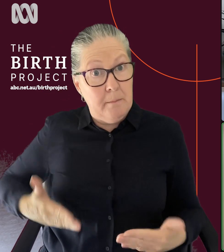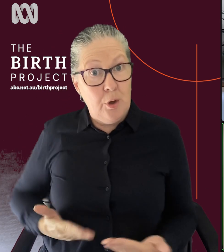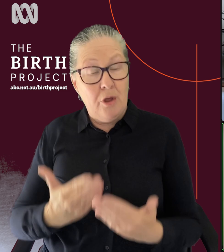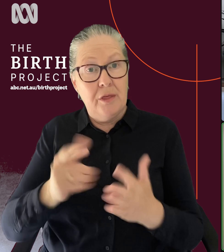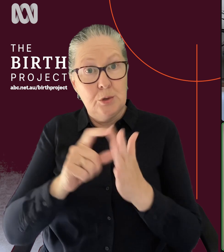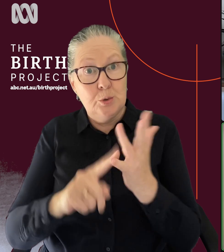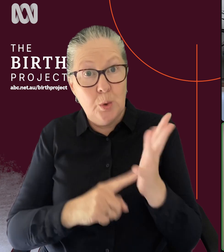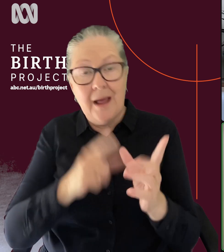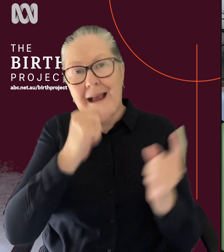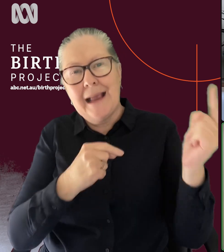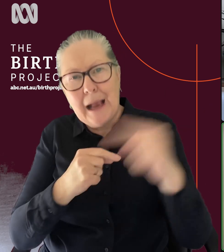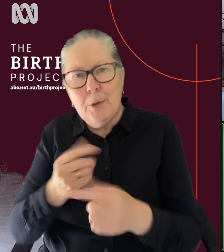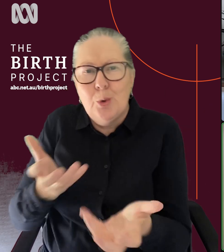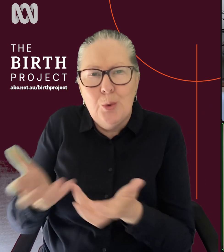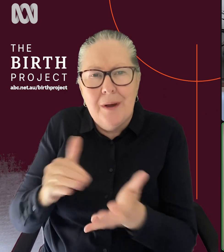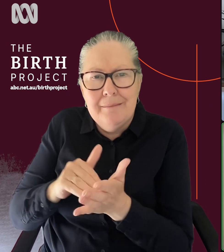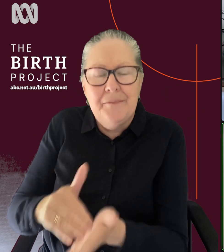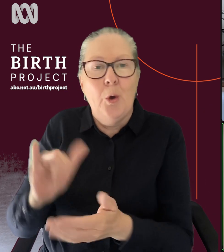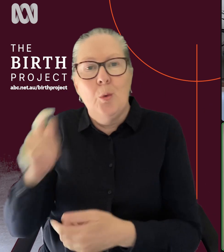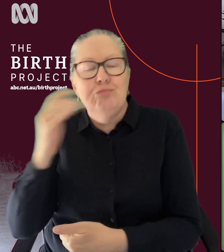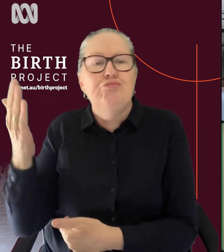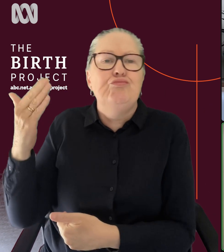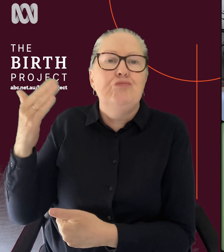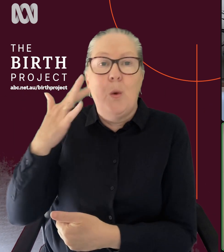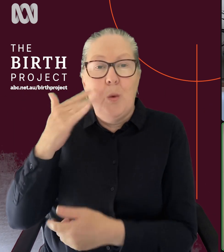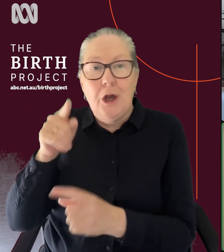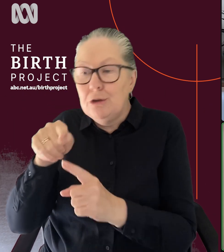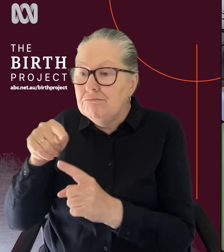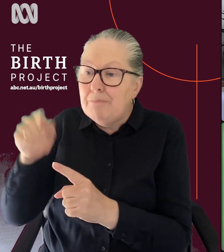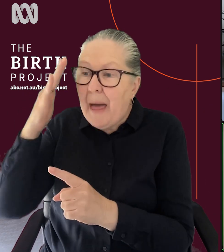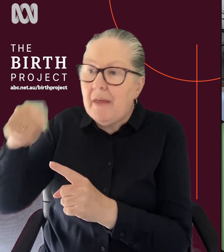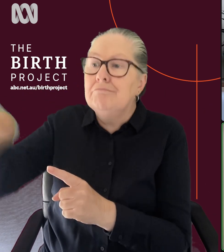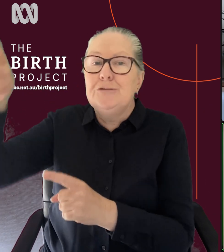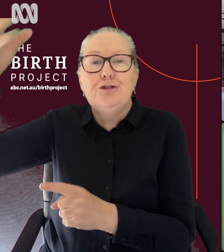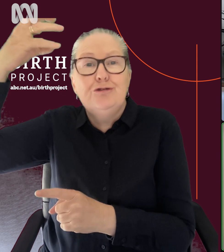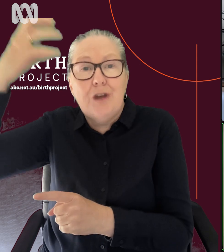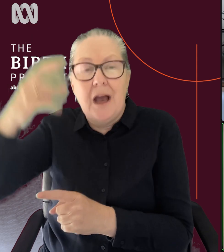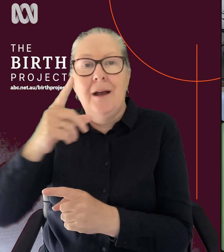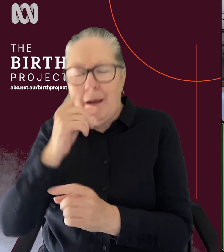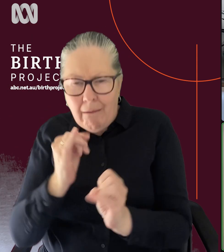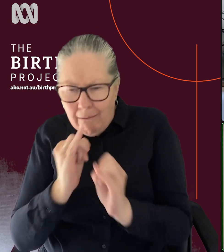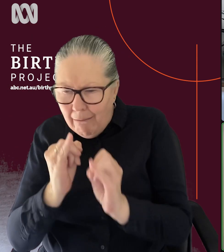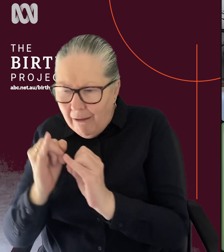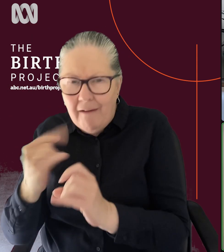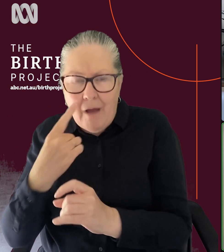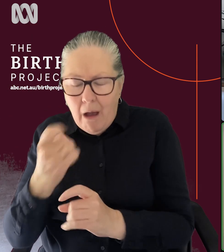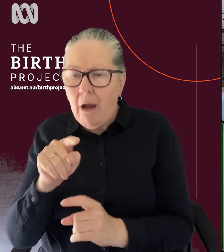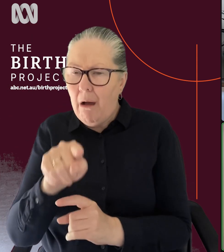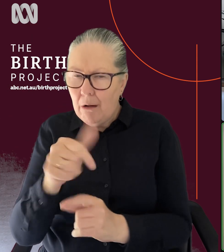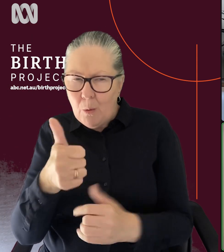and do cooking or they'll hold the baby while you have a shower and they can do a myriad of things. And you sort of interview them and find someone who's a good fit. And